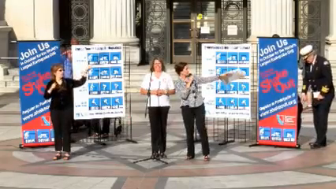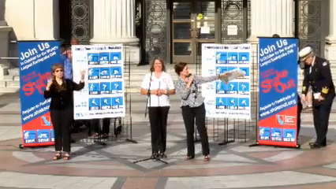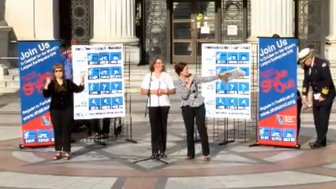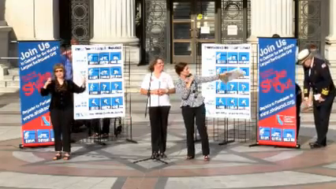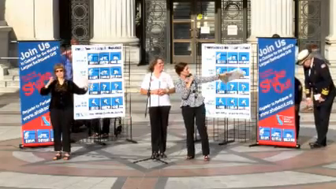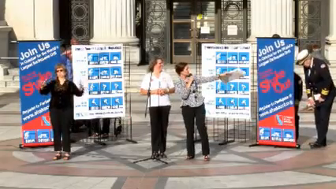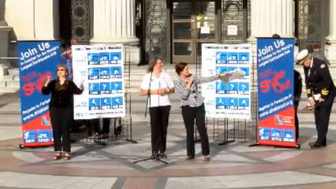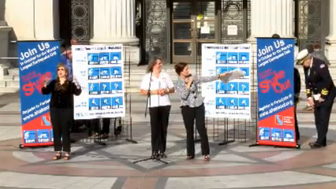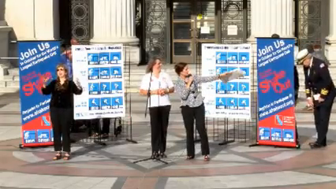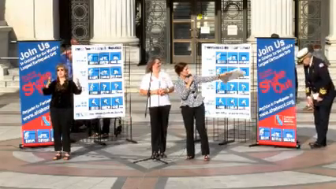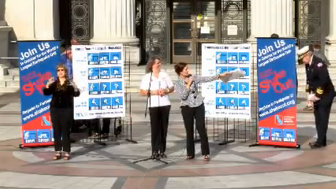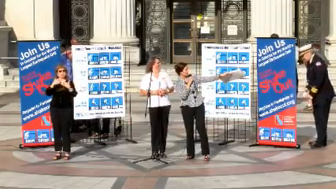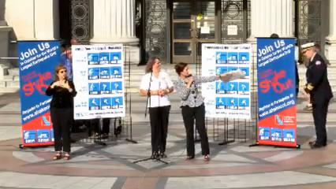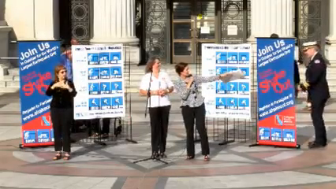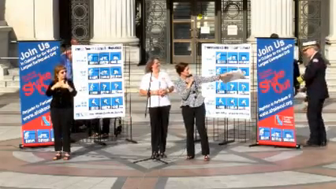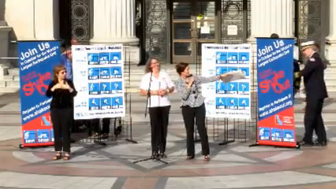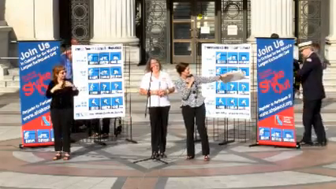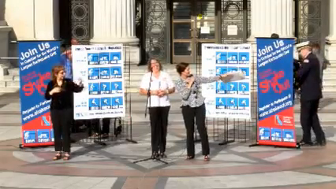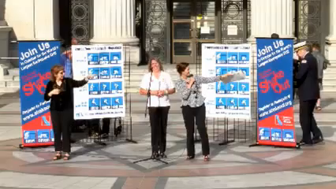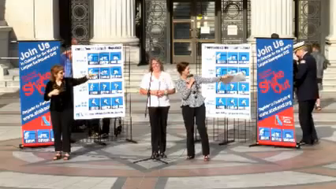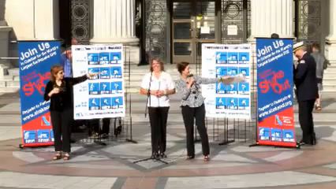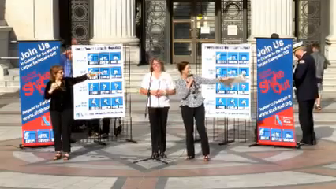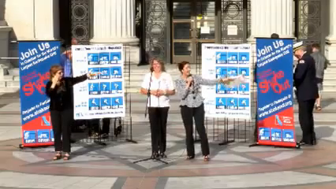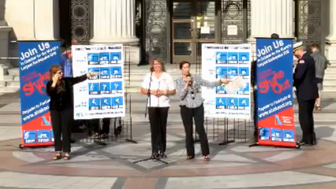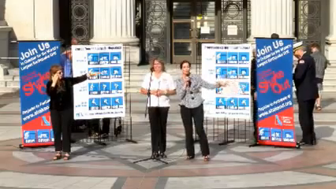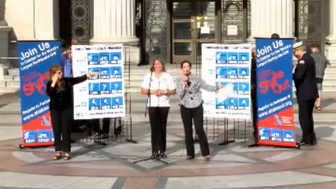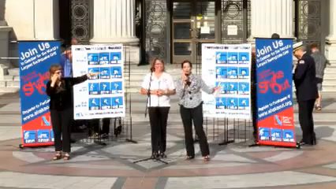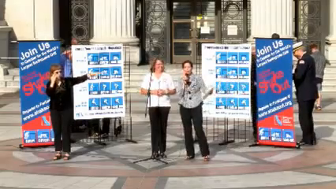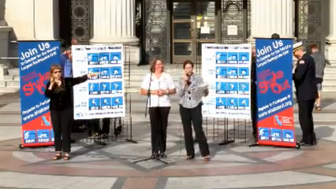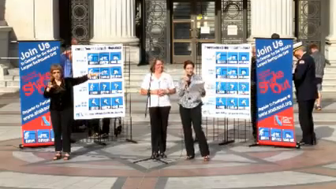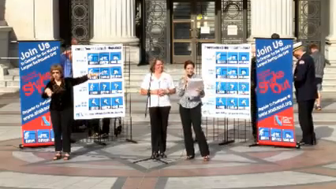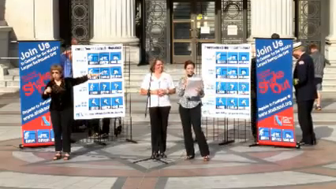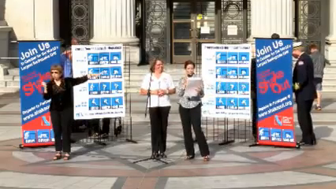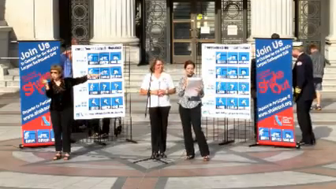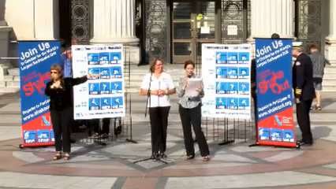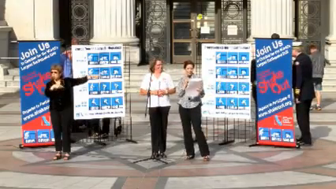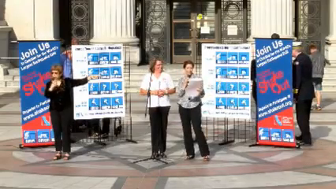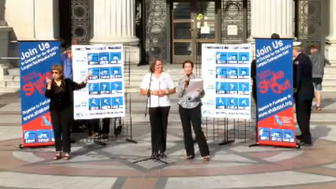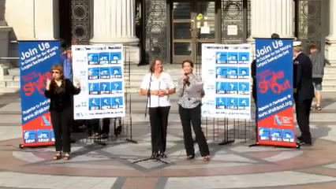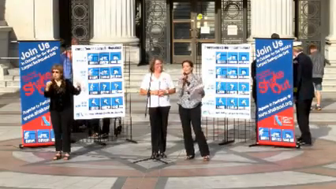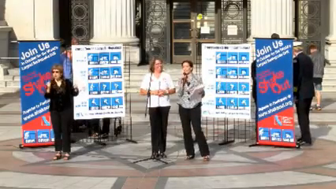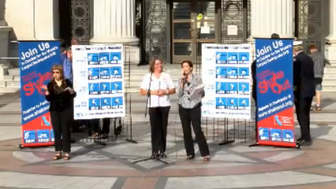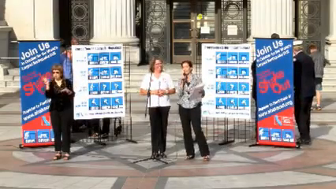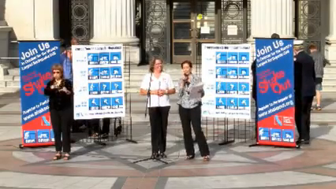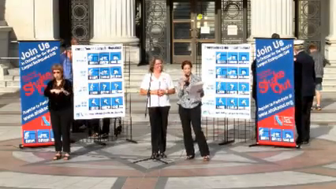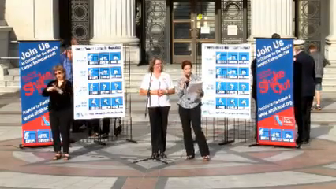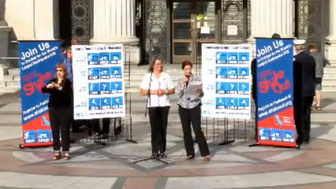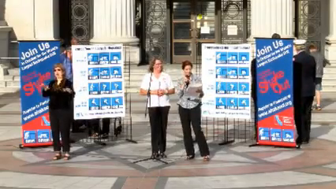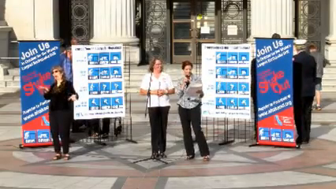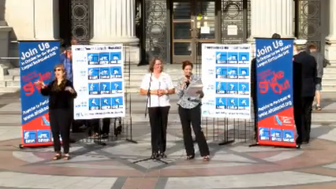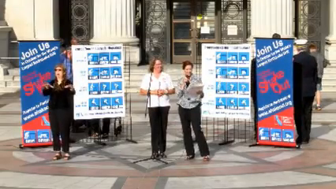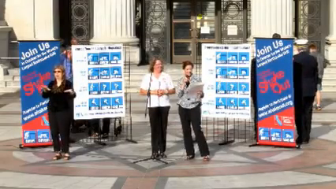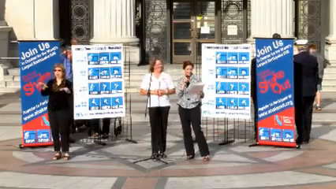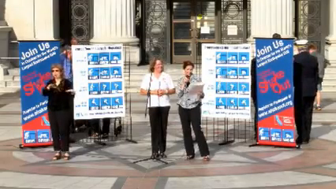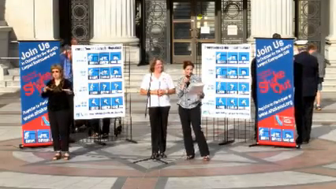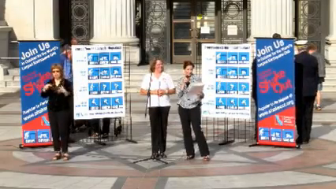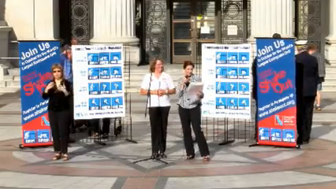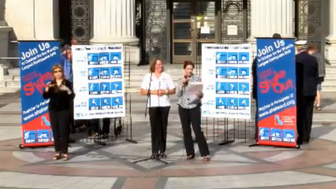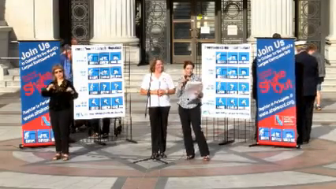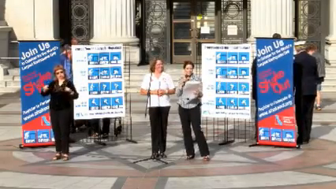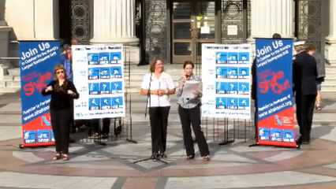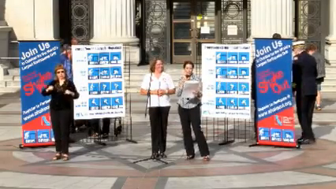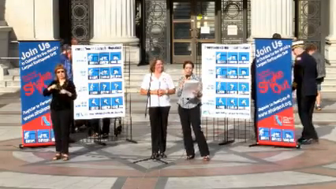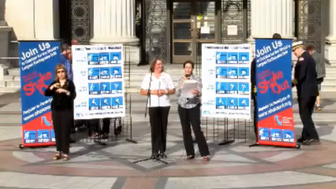there? Oh, there it goes. It knew I was talking about it. I hope you're all going to take a ride on the fun shakeout machine today.